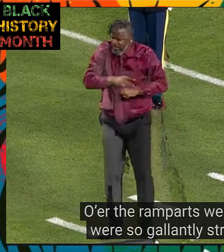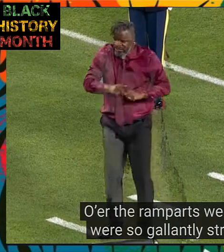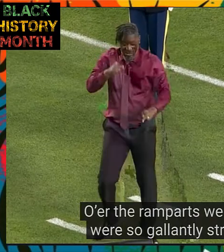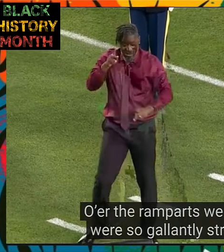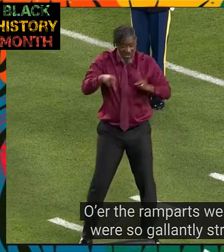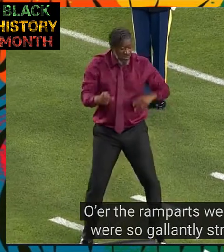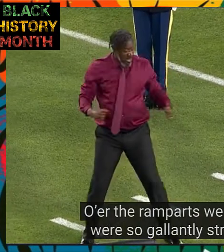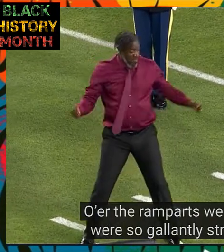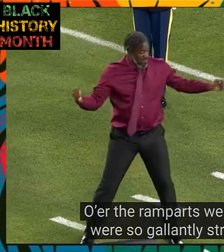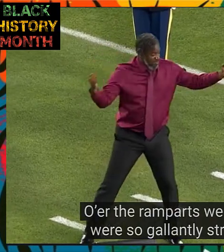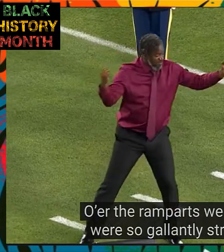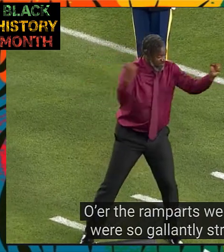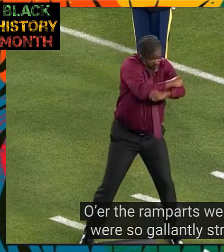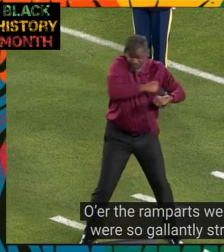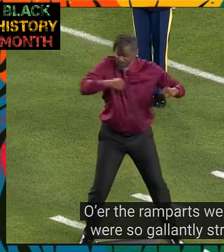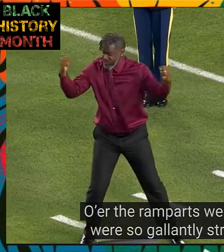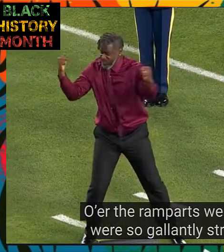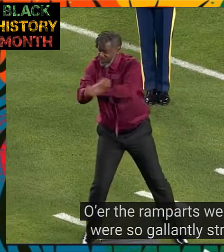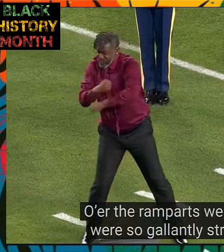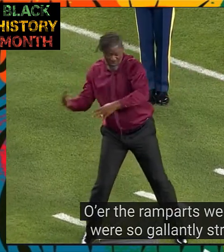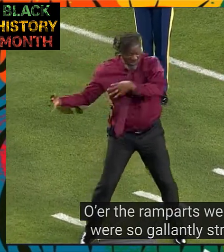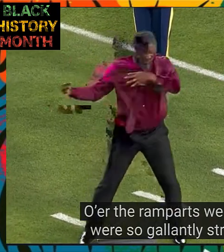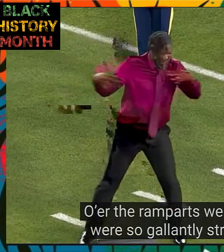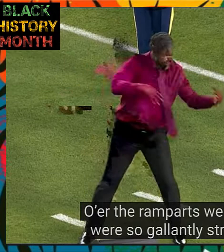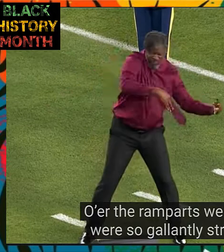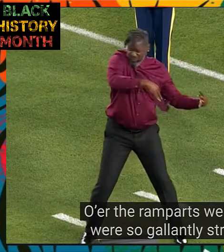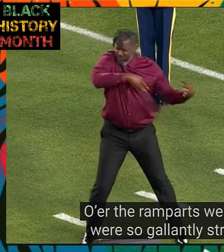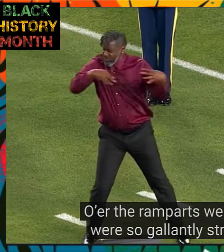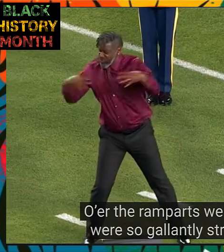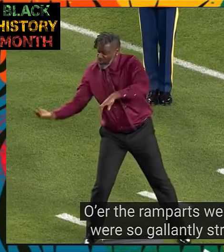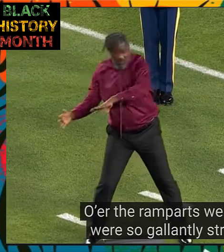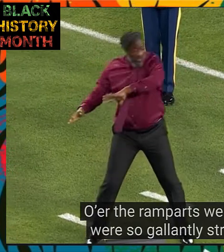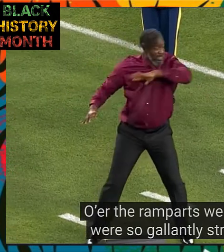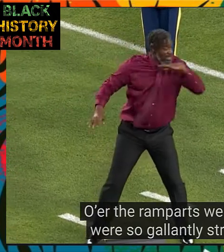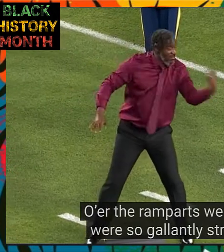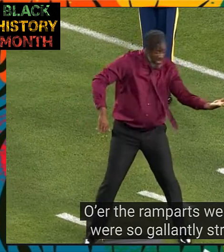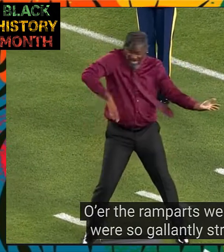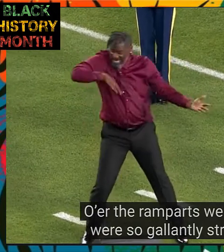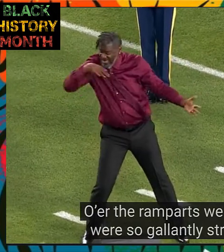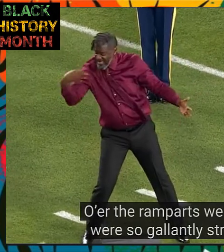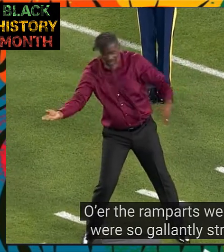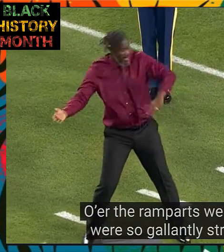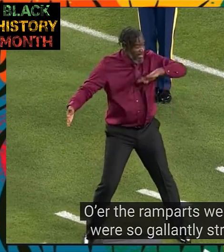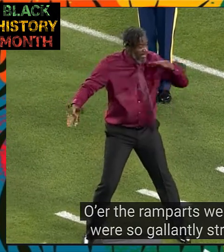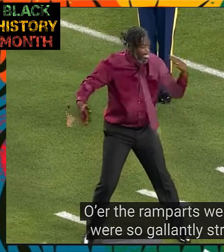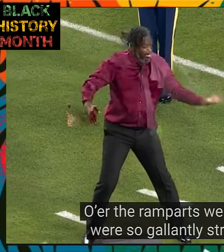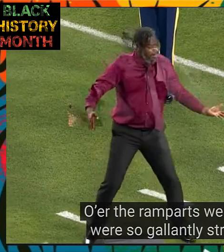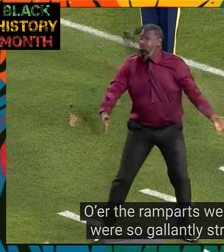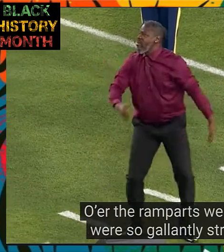Were so gallantly streaming